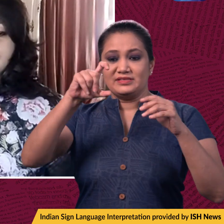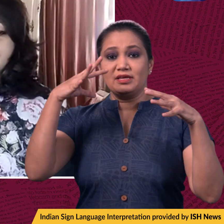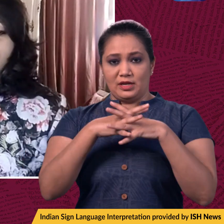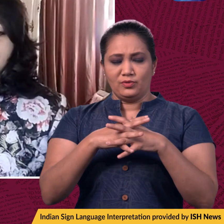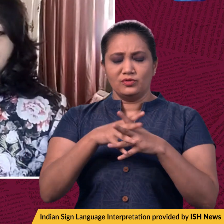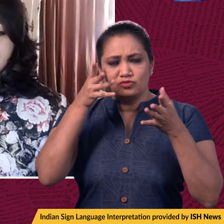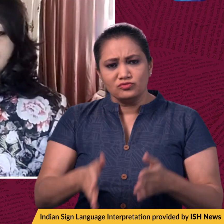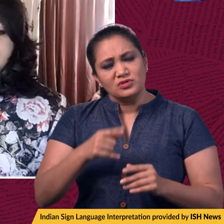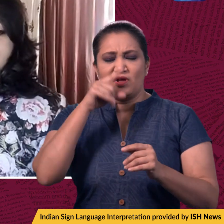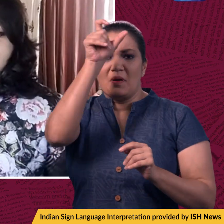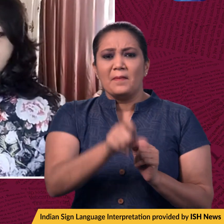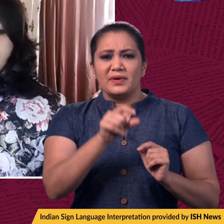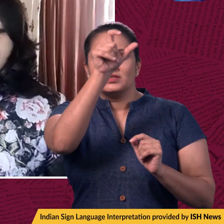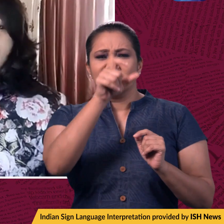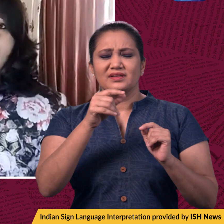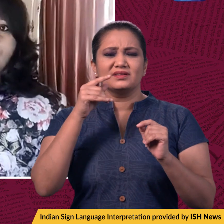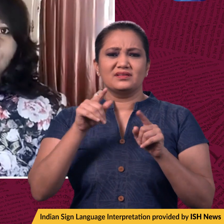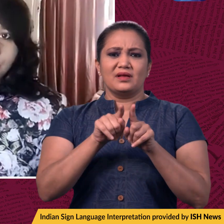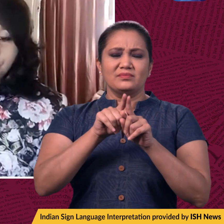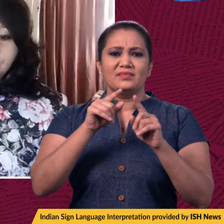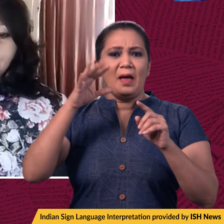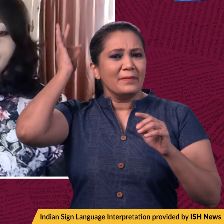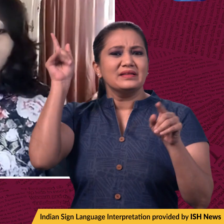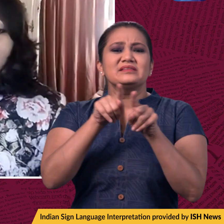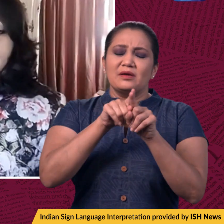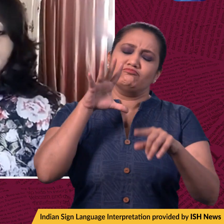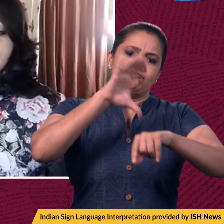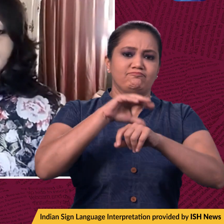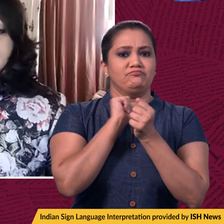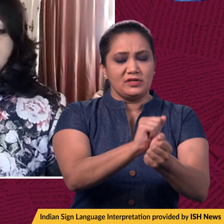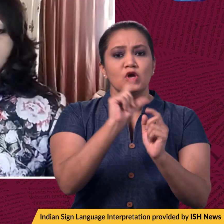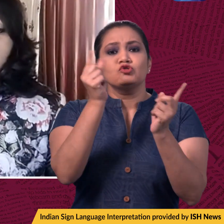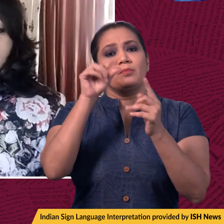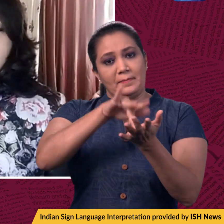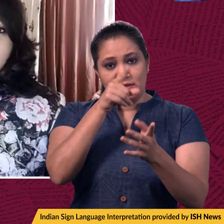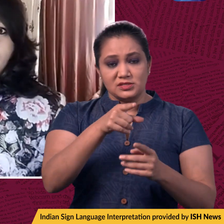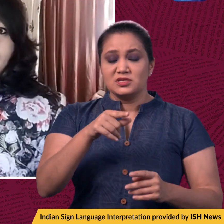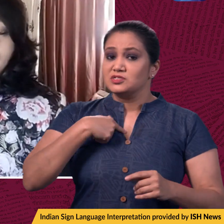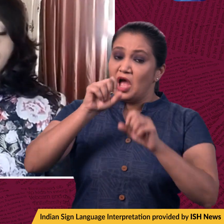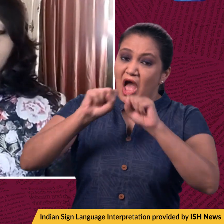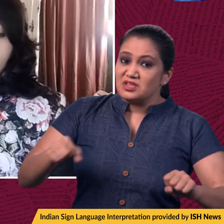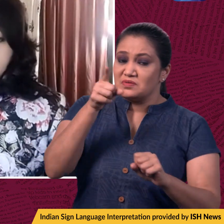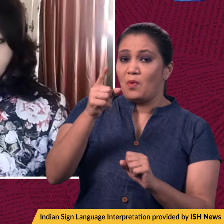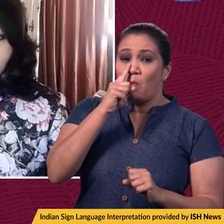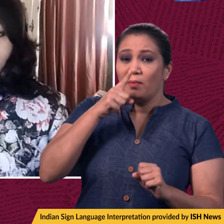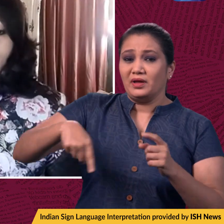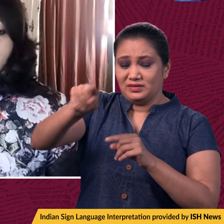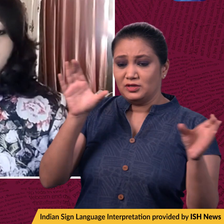today sought the arrest of a seer from Uttar Pradesh, who allegedly issued rape threats to women of a